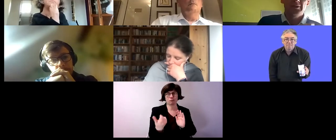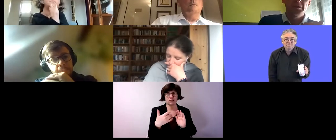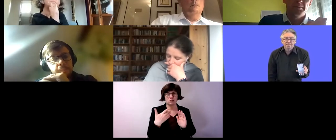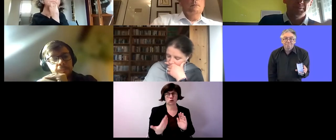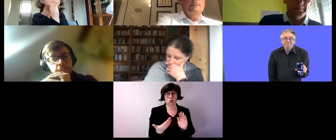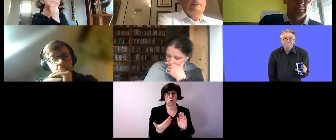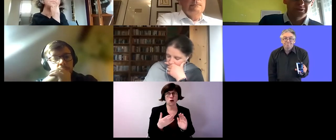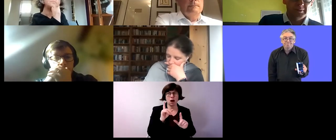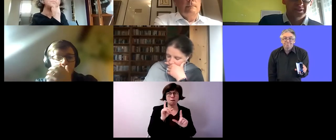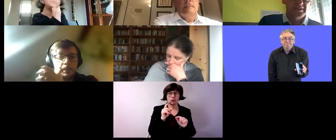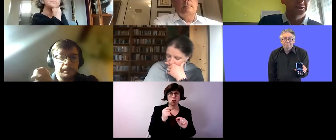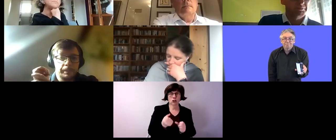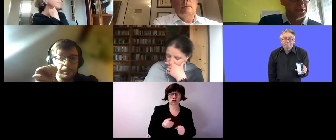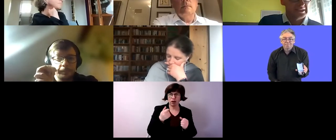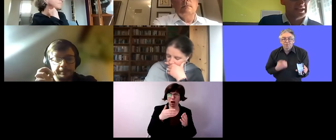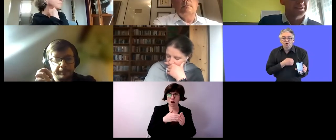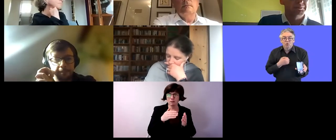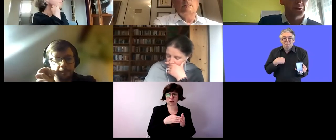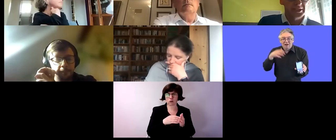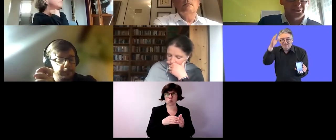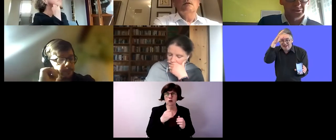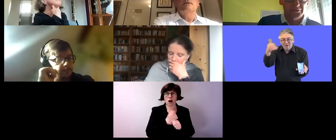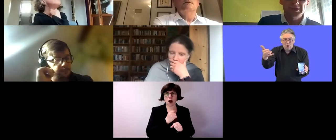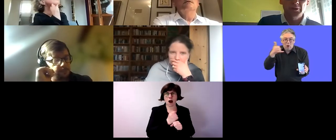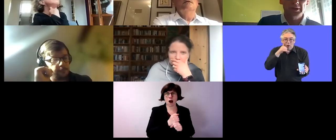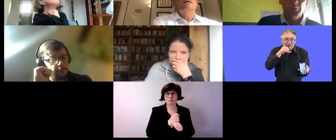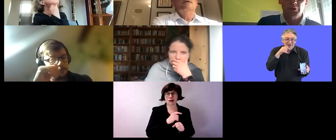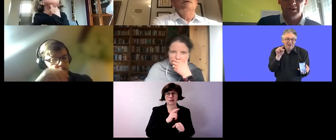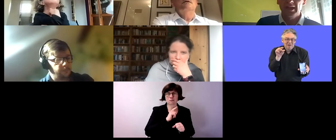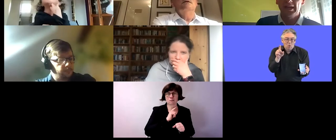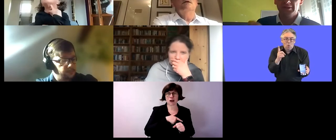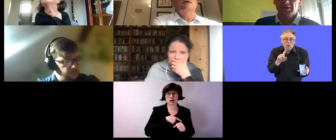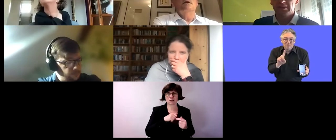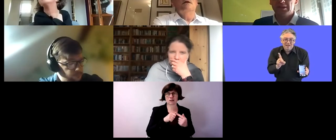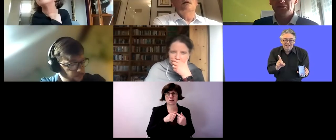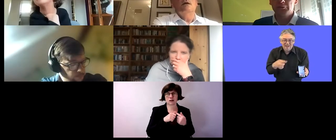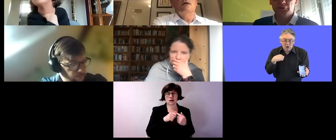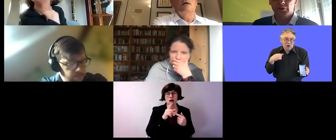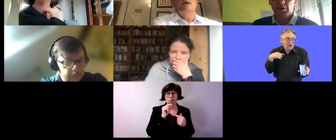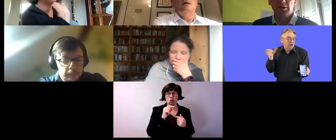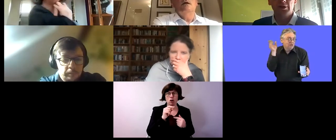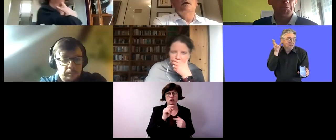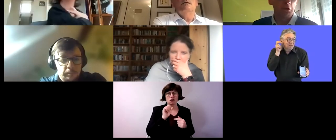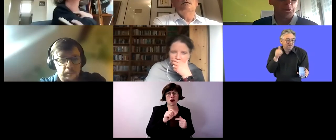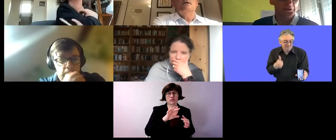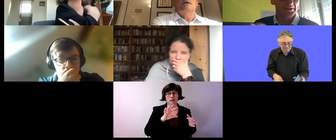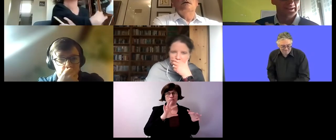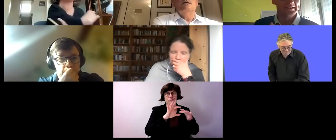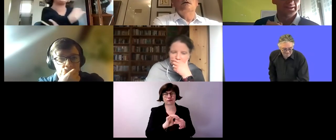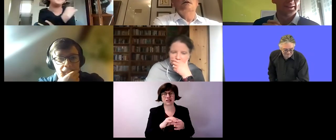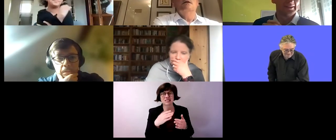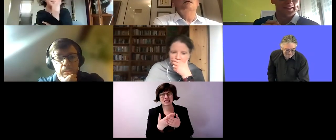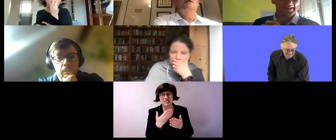the people with disabilities and especially their aspirations regarding work and their future uh employment